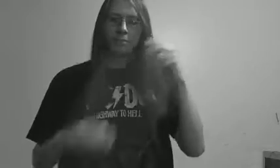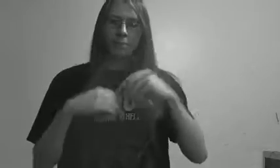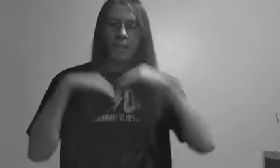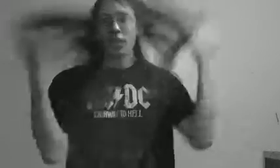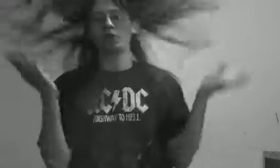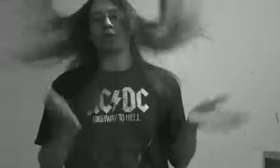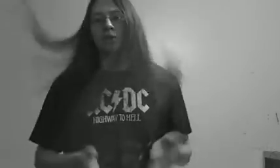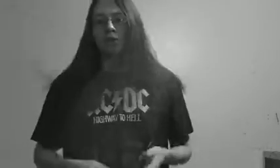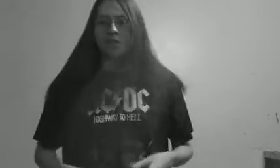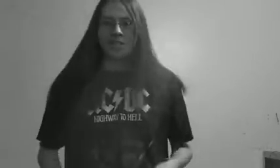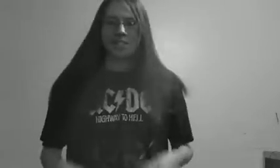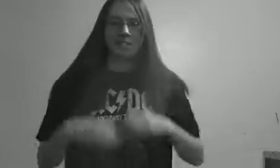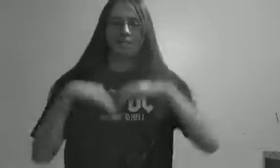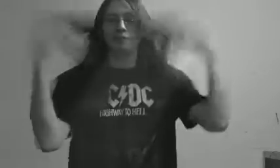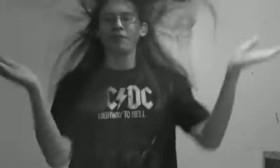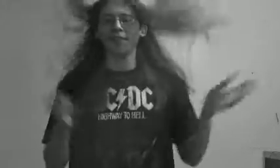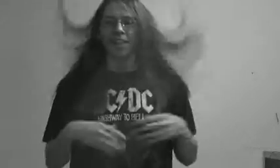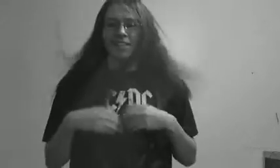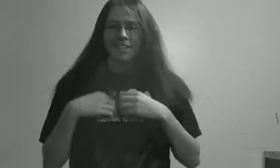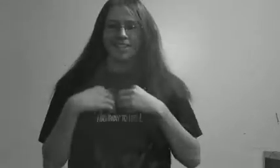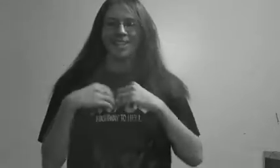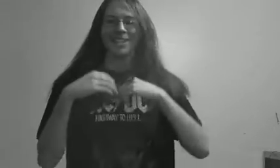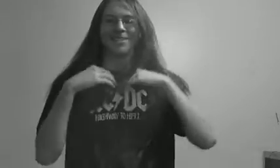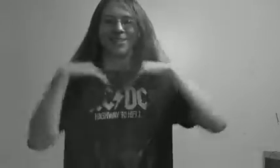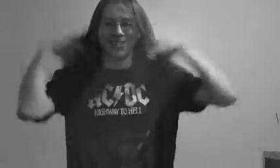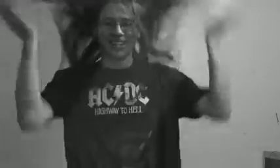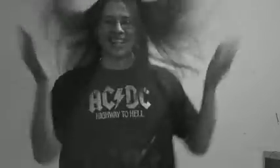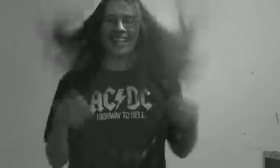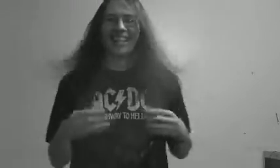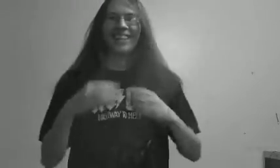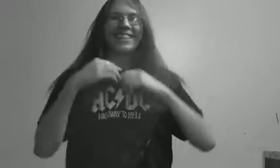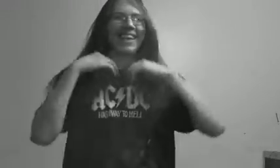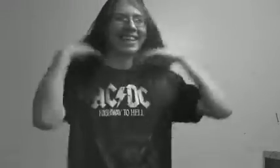pretty and gorgeous and fluff it like this. Like, that's cool. Like that.